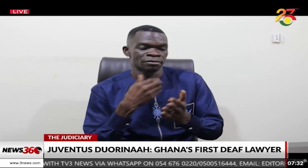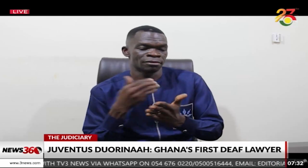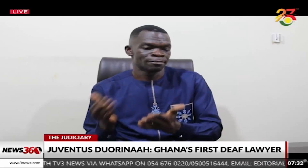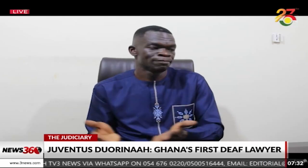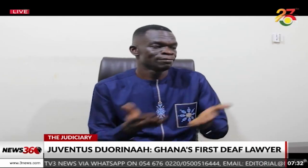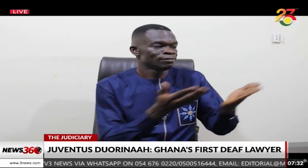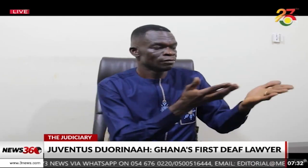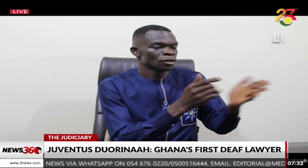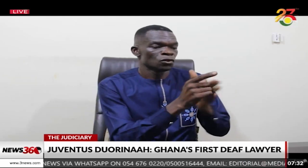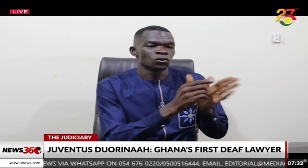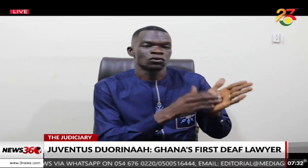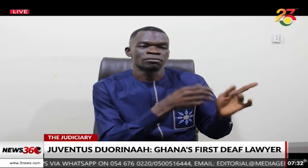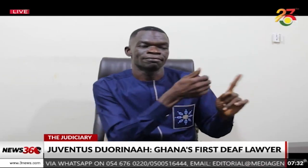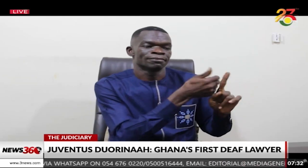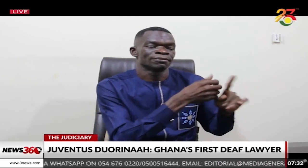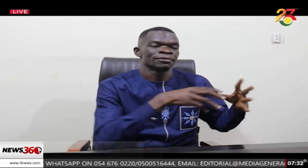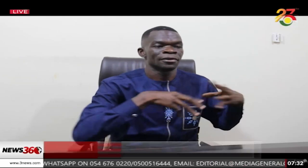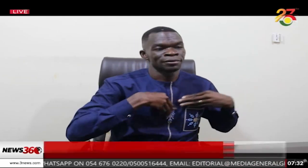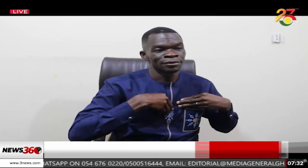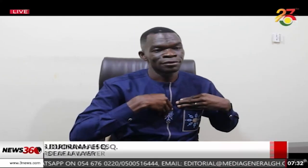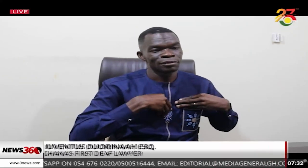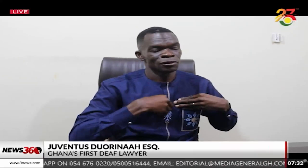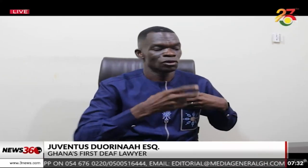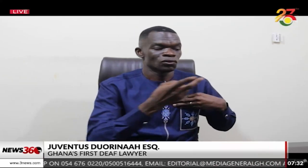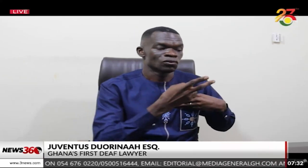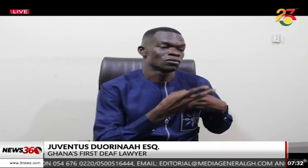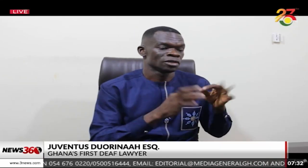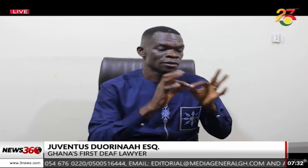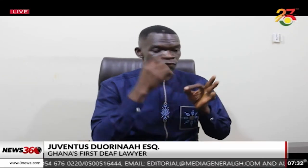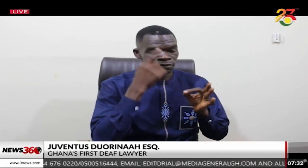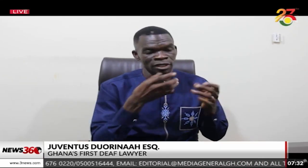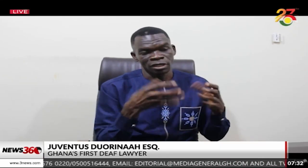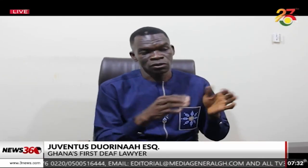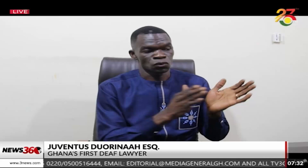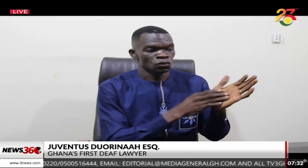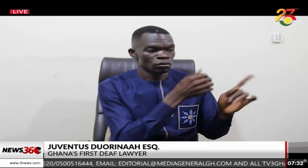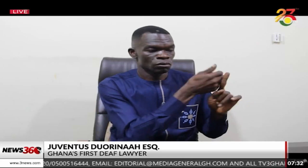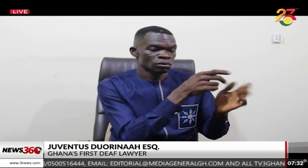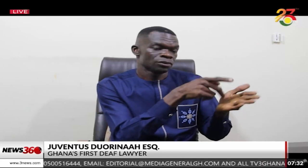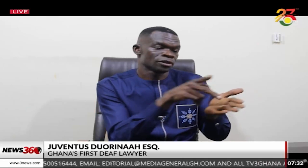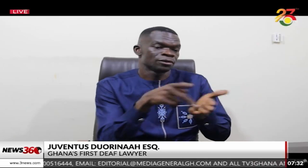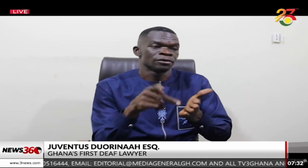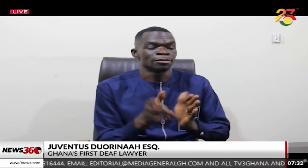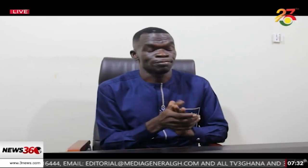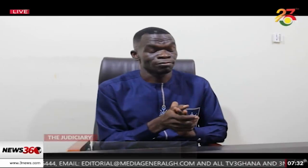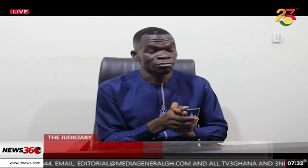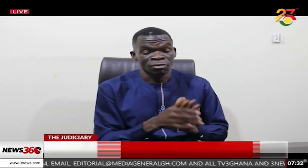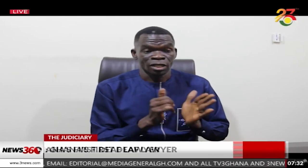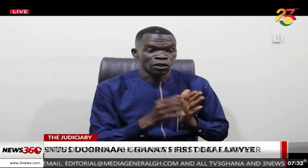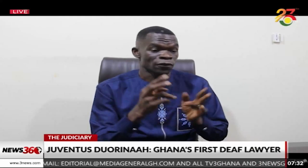So the two interpreters that I suggested, the law school accepted them and picked them. And these two interpreters have been with me from day